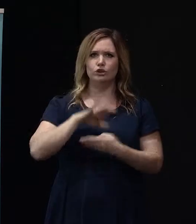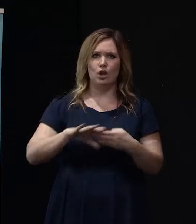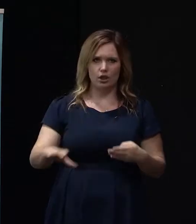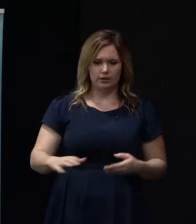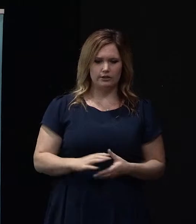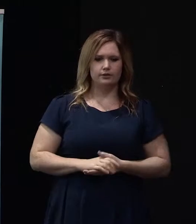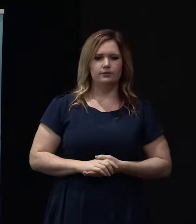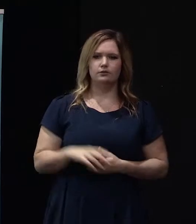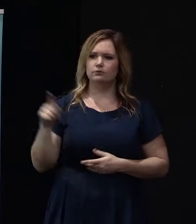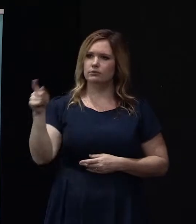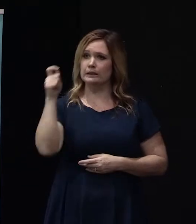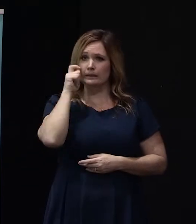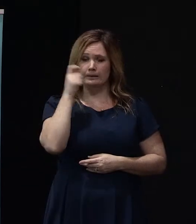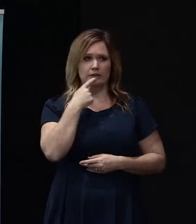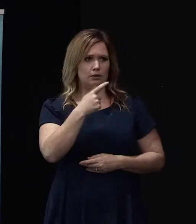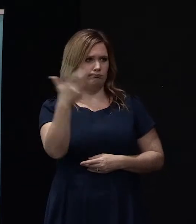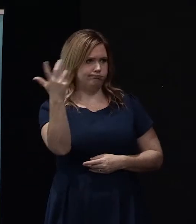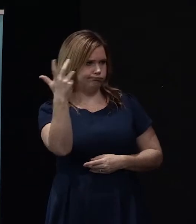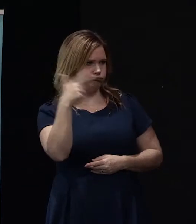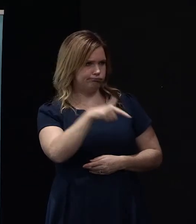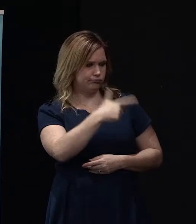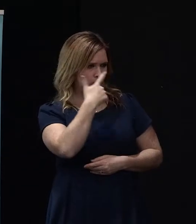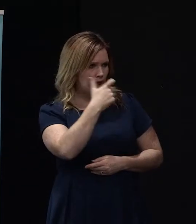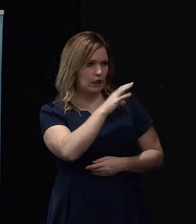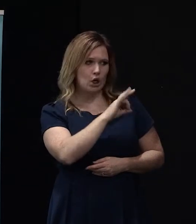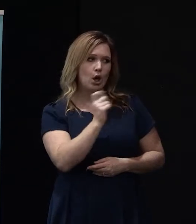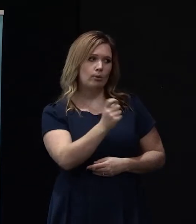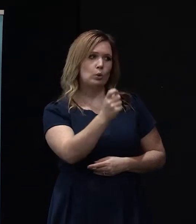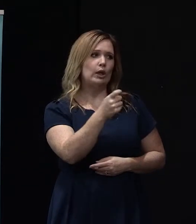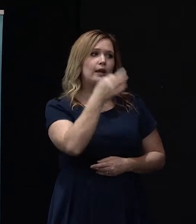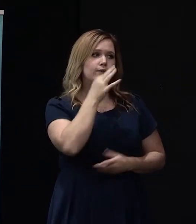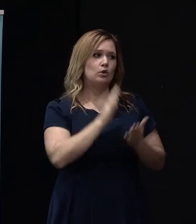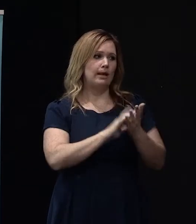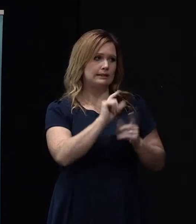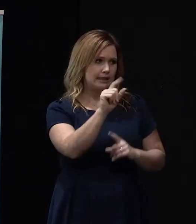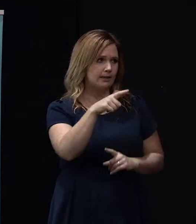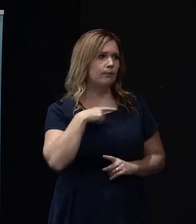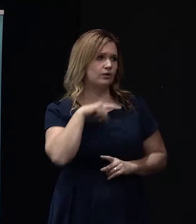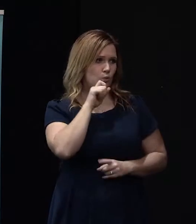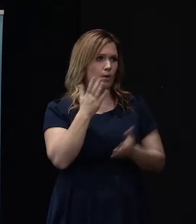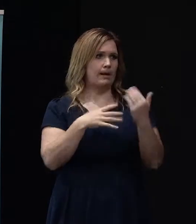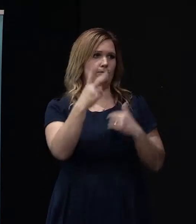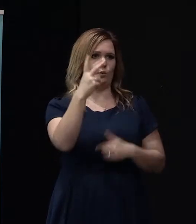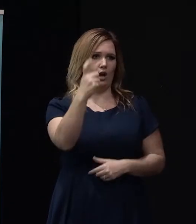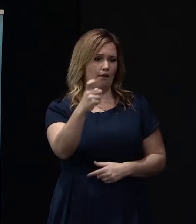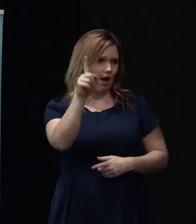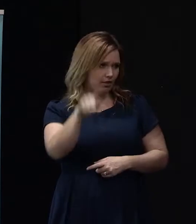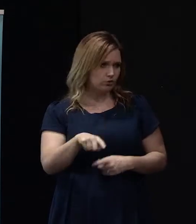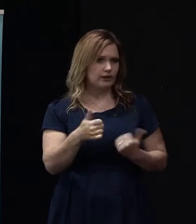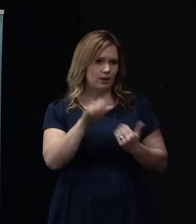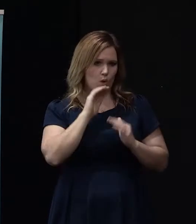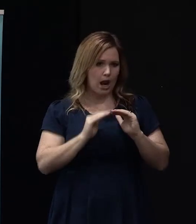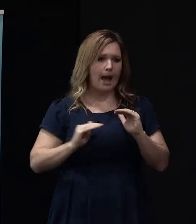And the inspector said to me, you're lucky you're not building in another few months, because it's going to be two and a half thousand, and it'll keep going up from there.